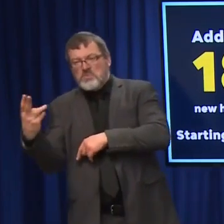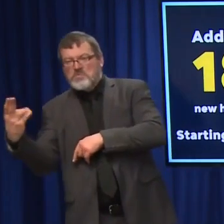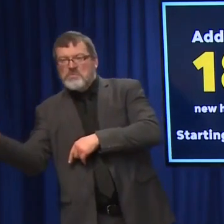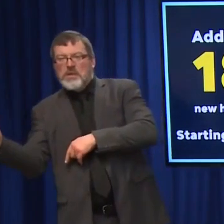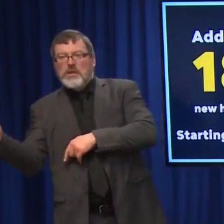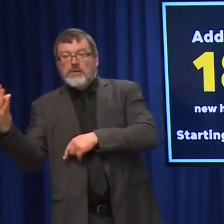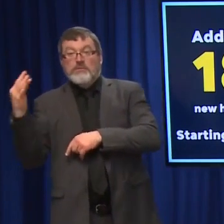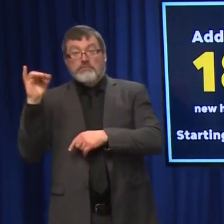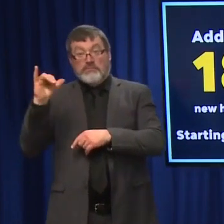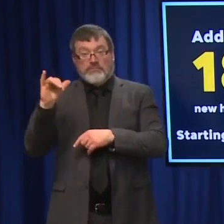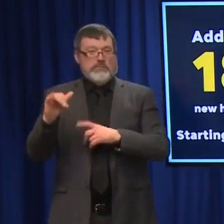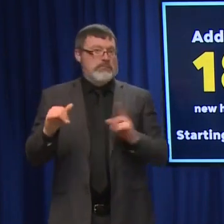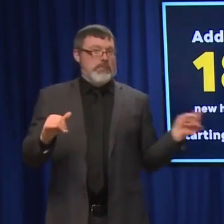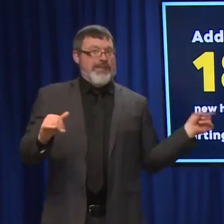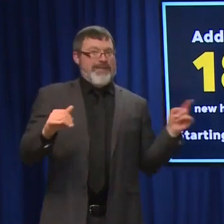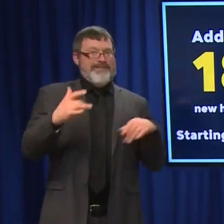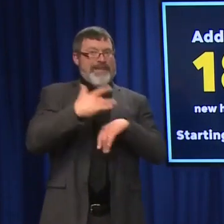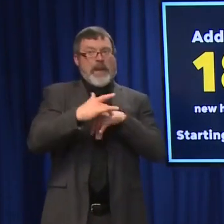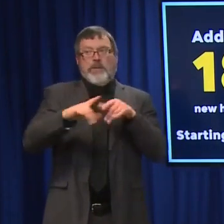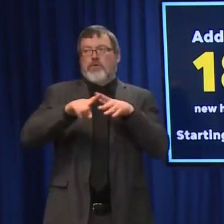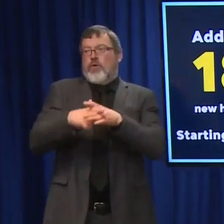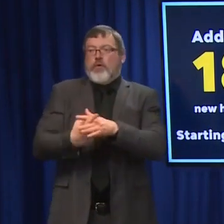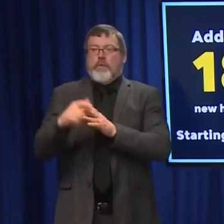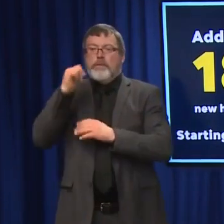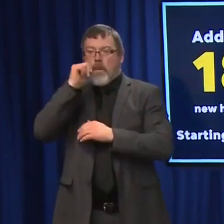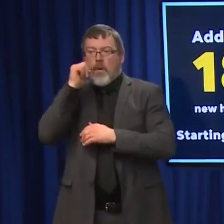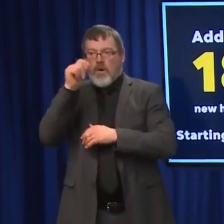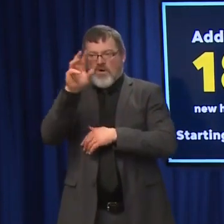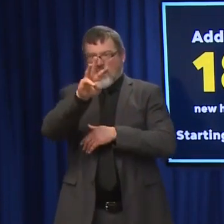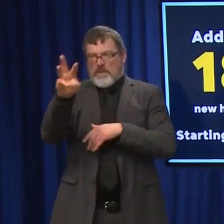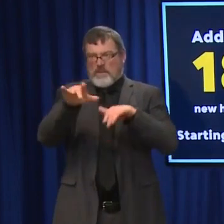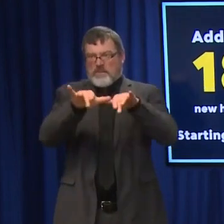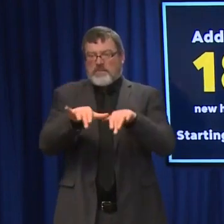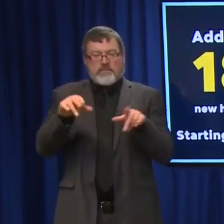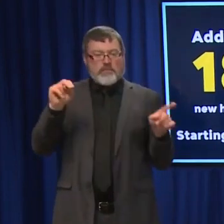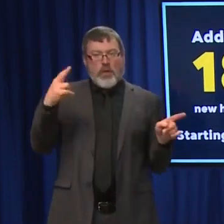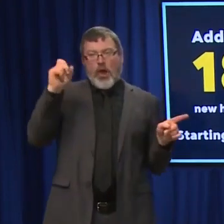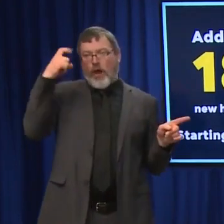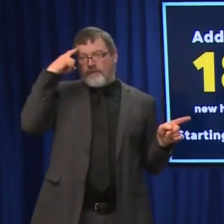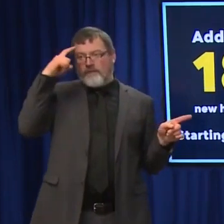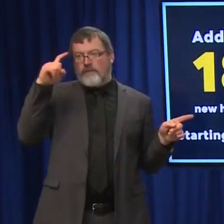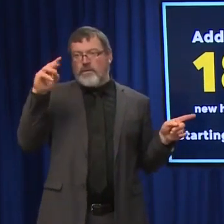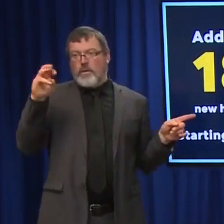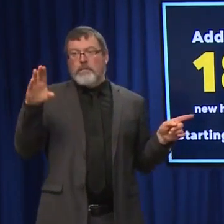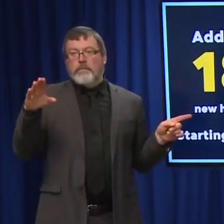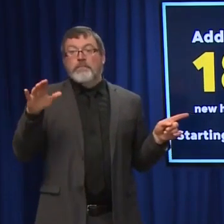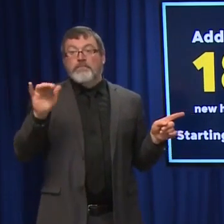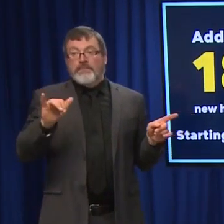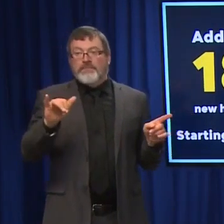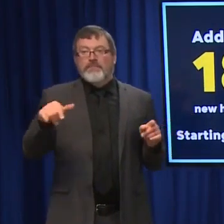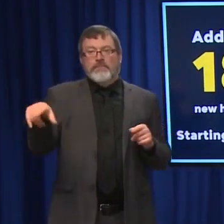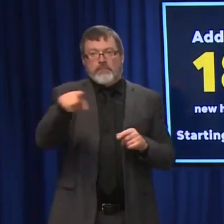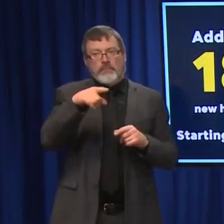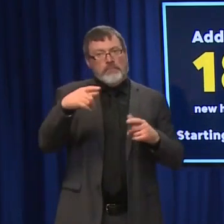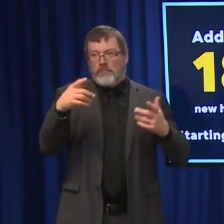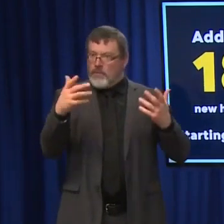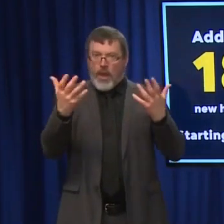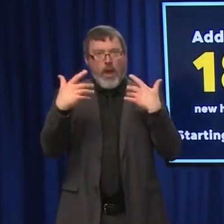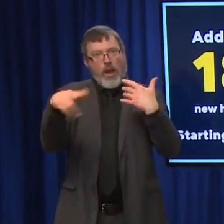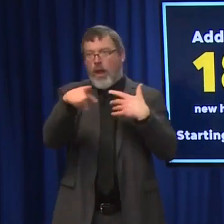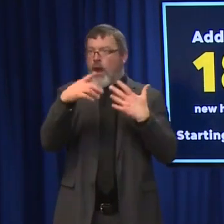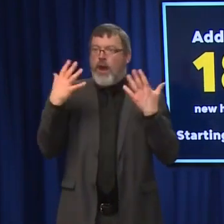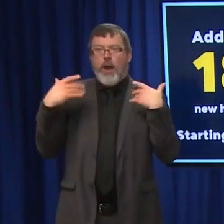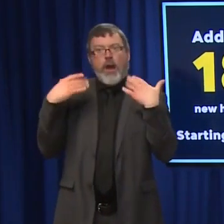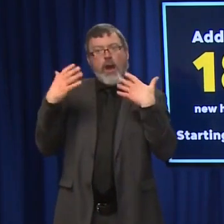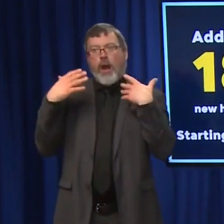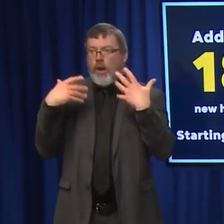nh.gov website and say yes to the test. Click on it, and you'll be able to hold on to them. They don't really expire, at